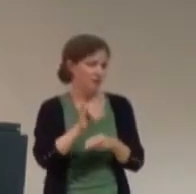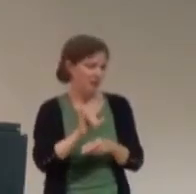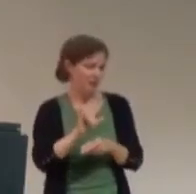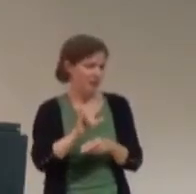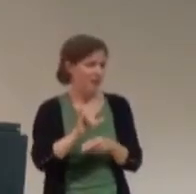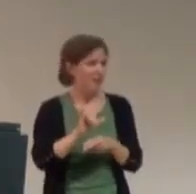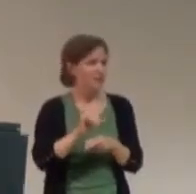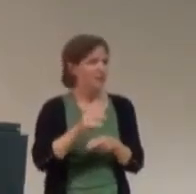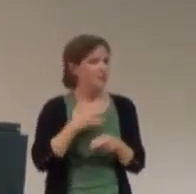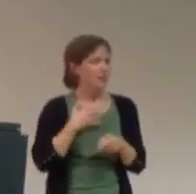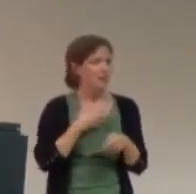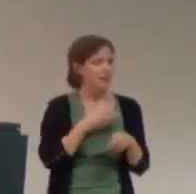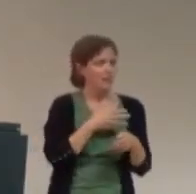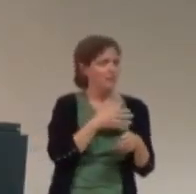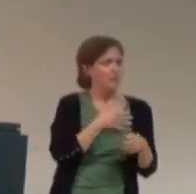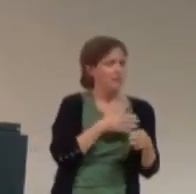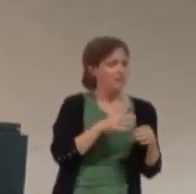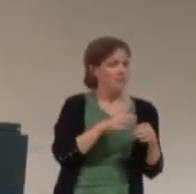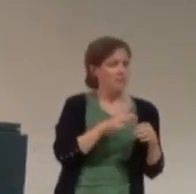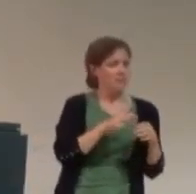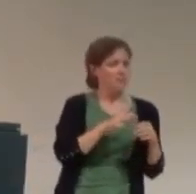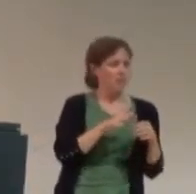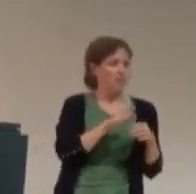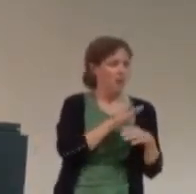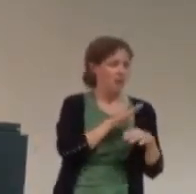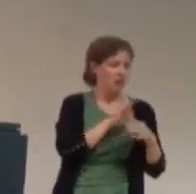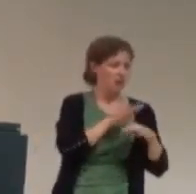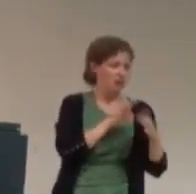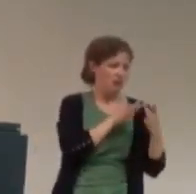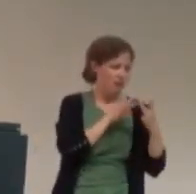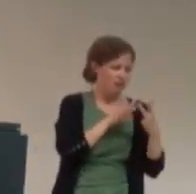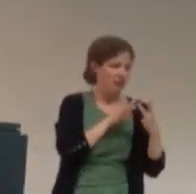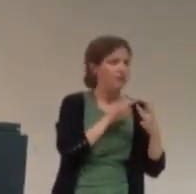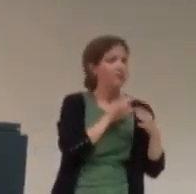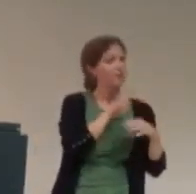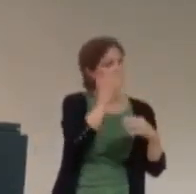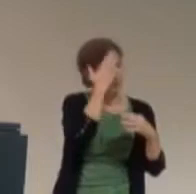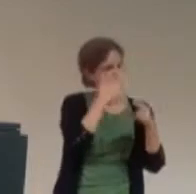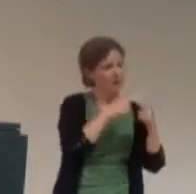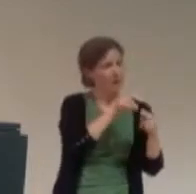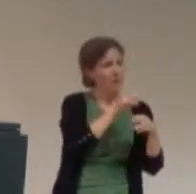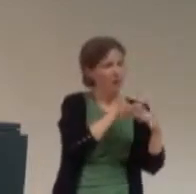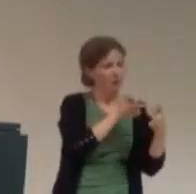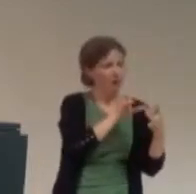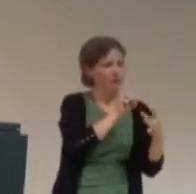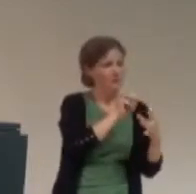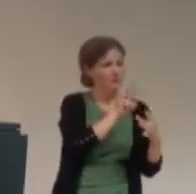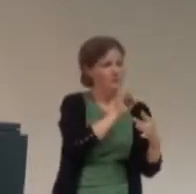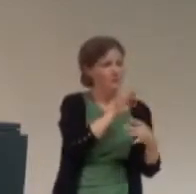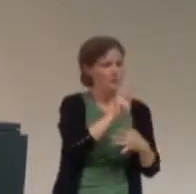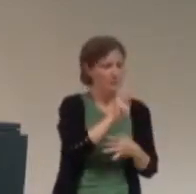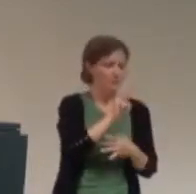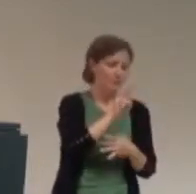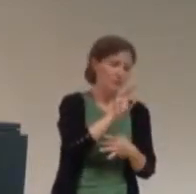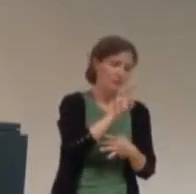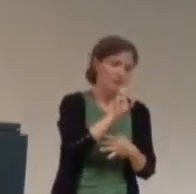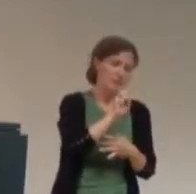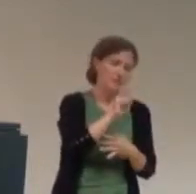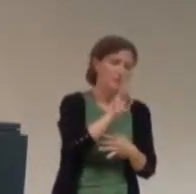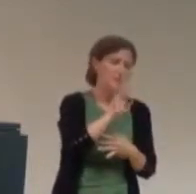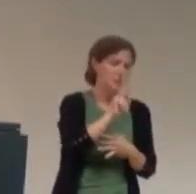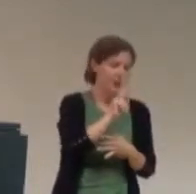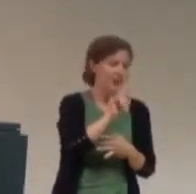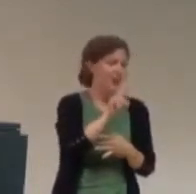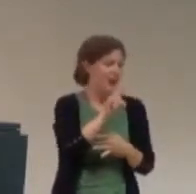nickname, shortened form of my online handle, which is Swank Ivy. Some of you may know me from YouTube and